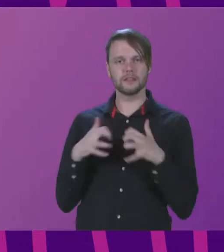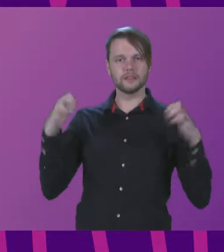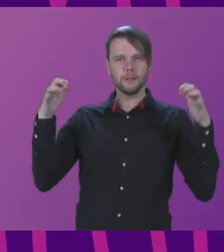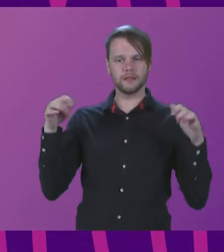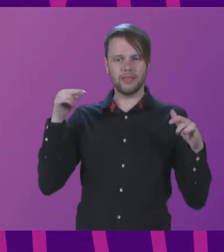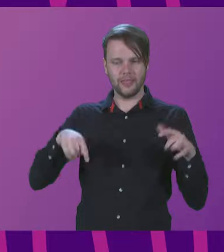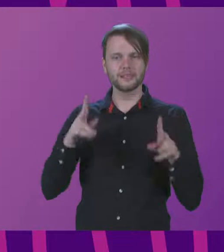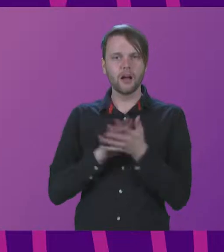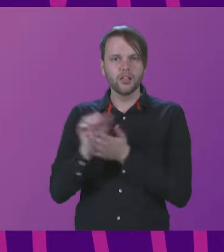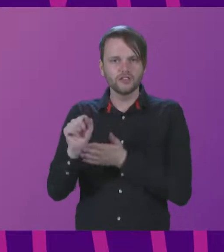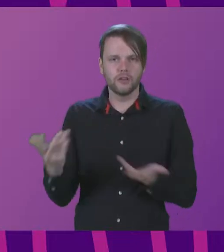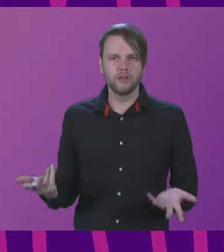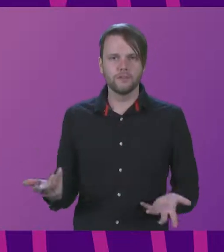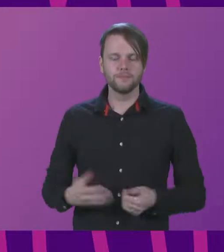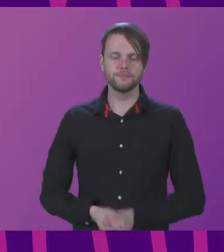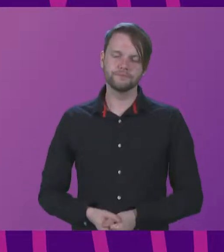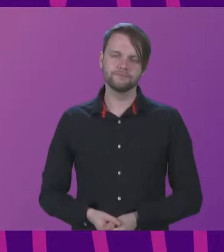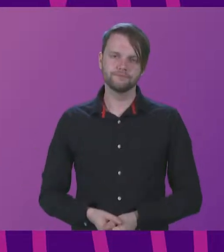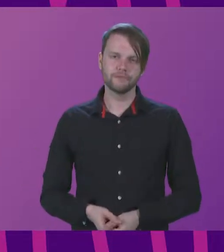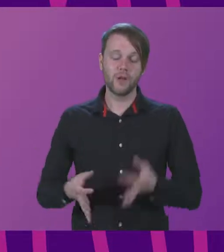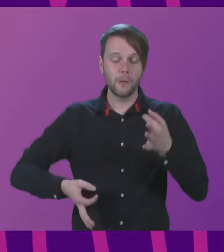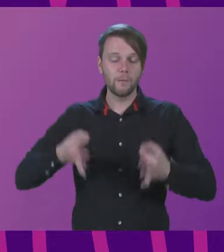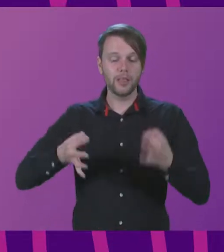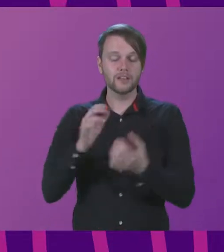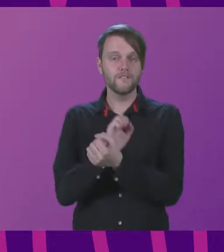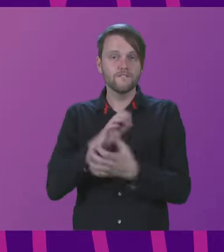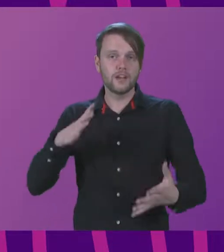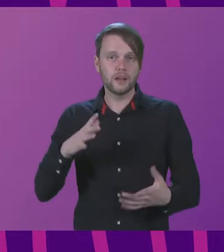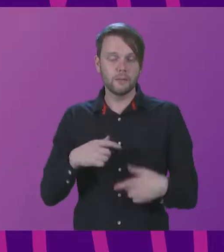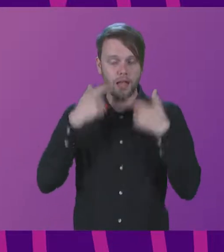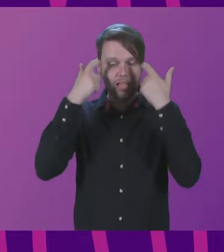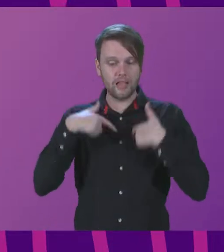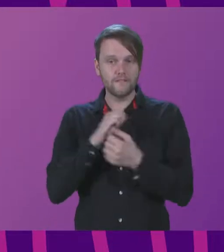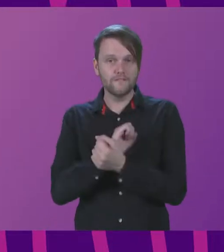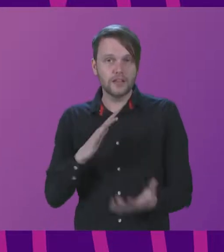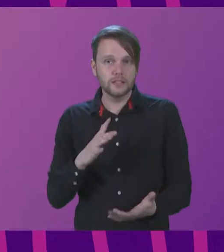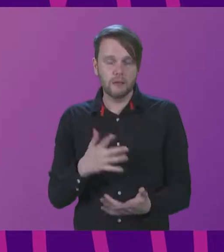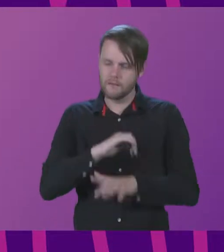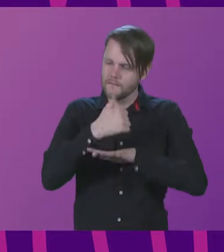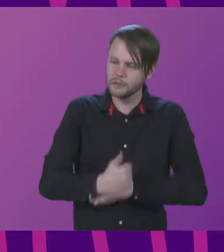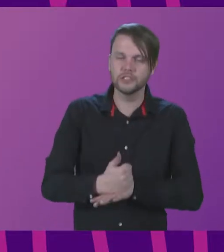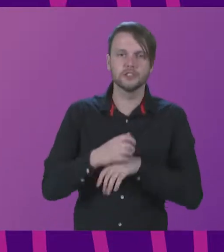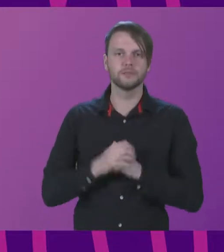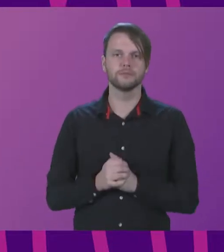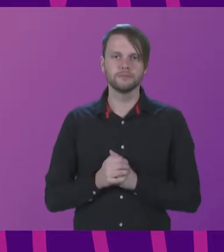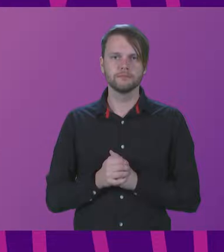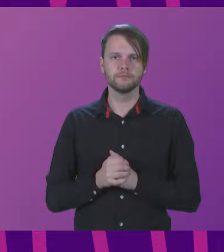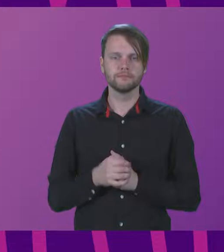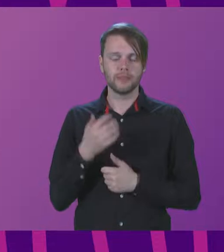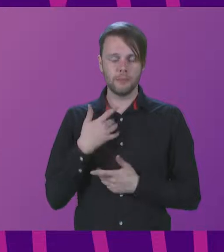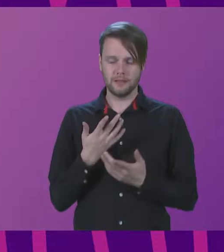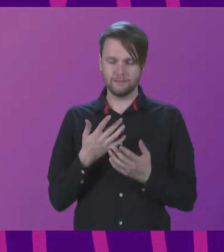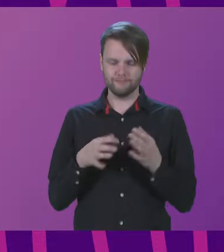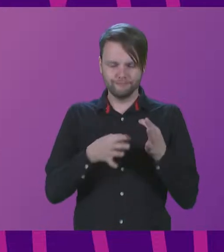what we call culture. Political freedom and legal freedom are a foundation, the string of the instrument